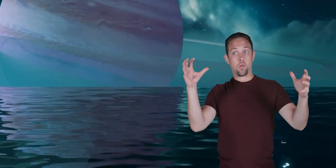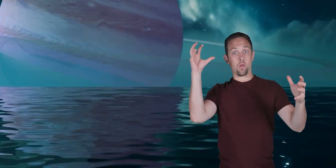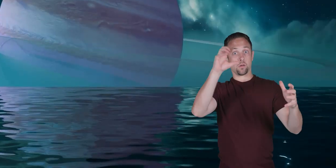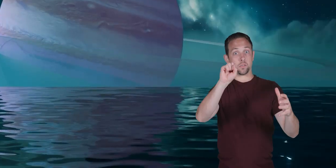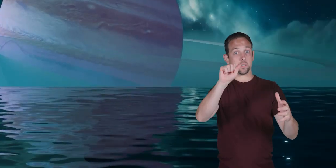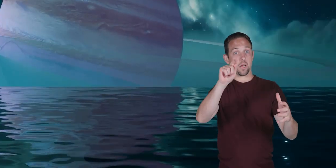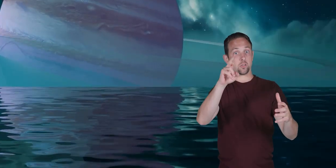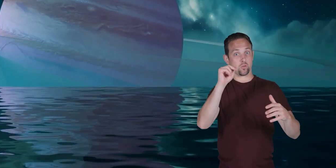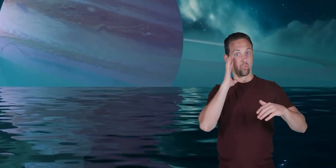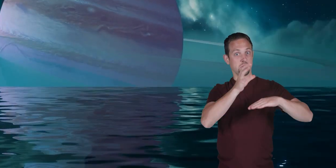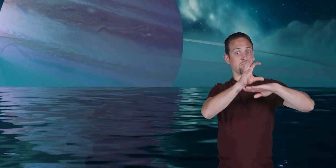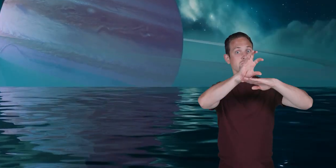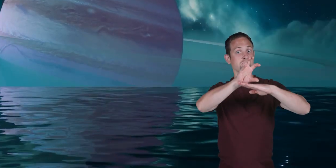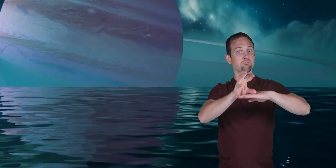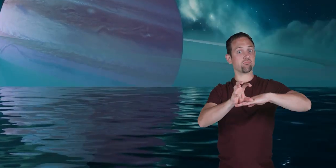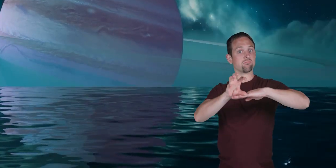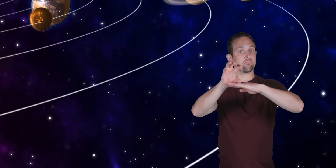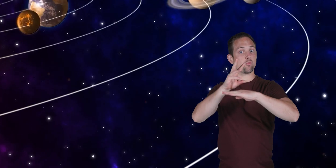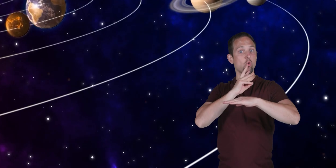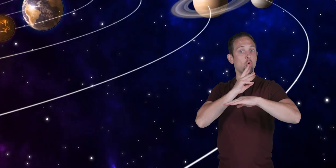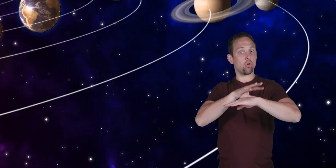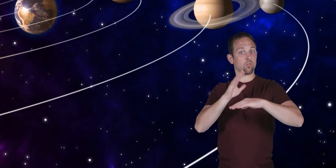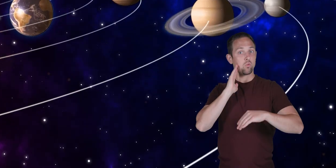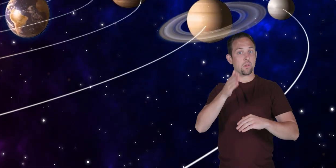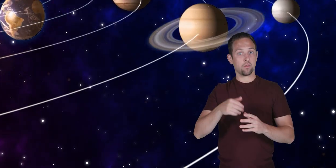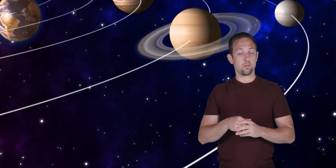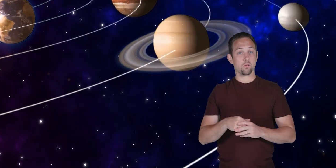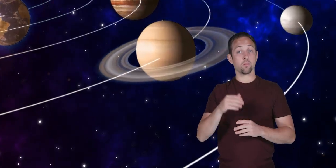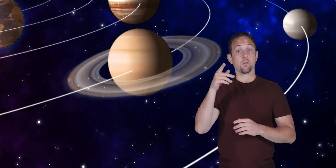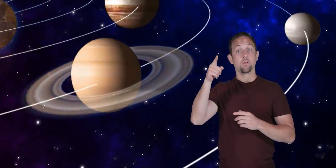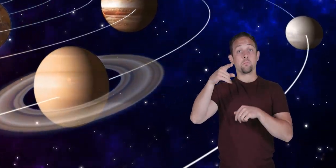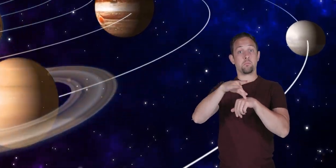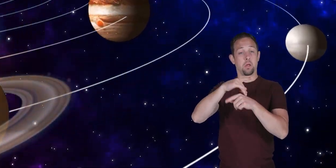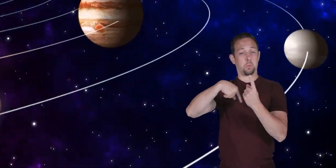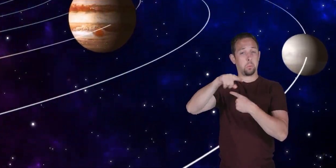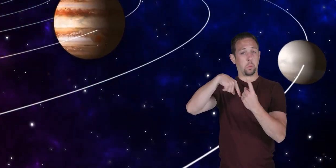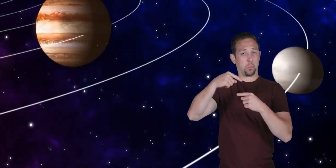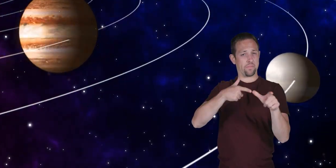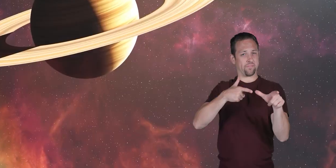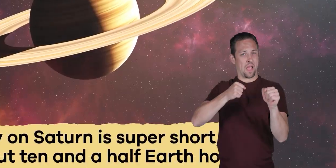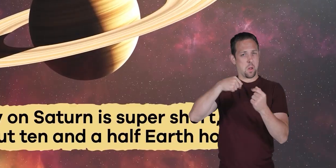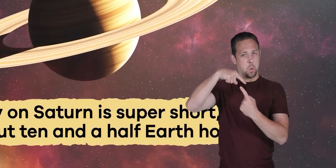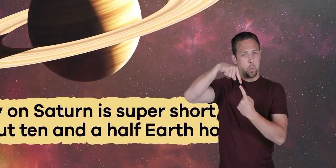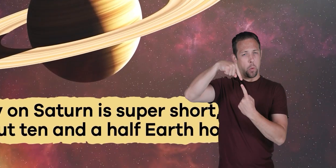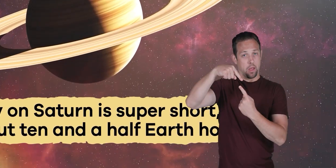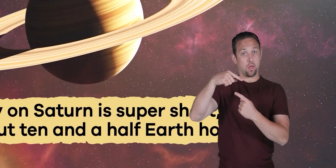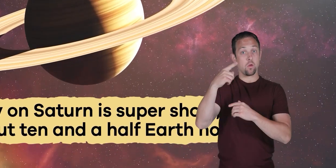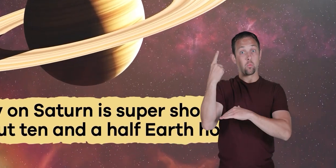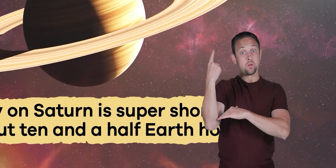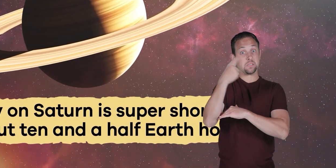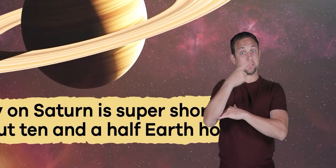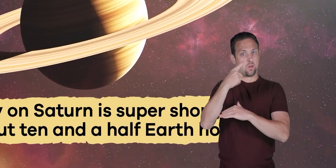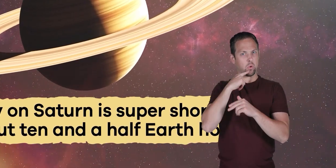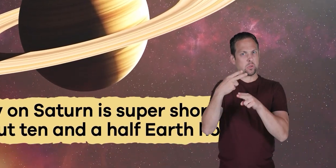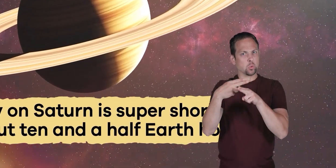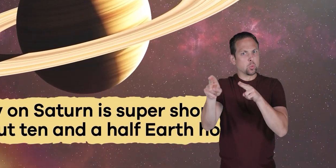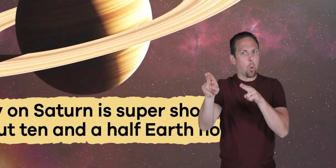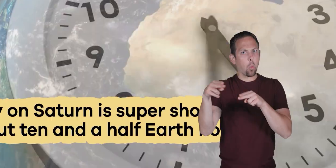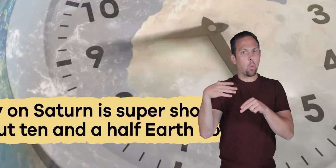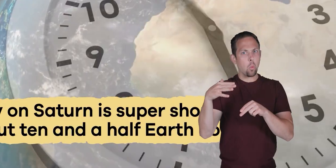float on the water because the planets been so fast a day on Saturn is super short only